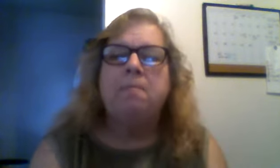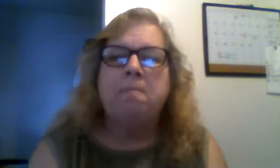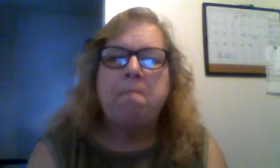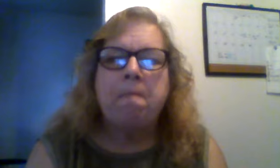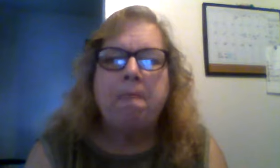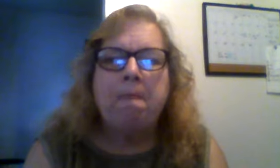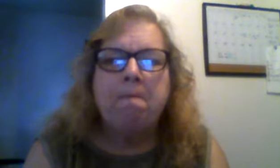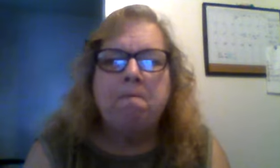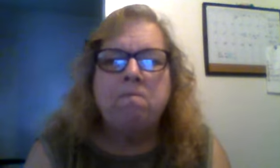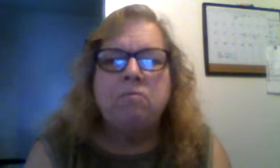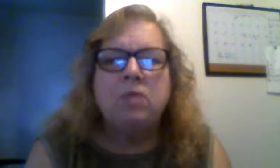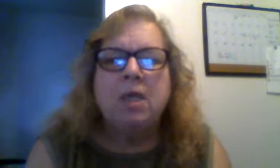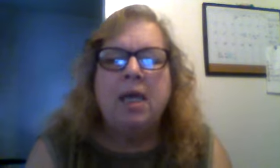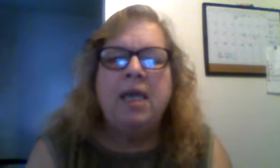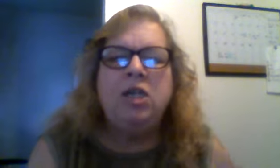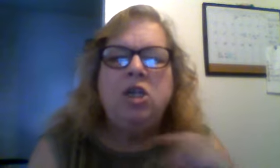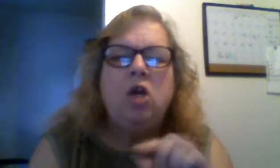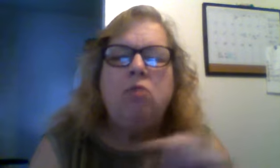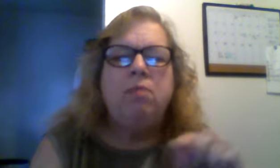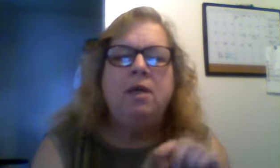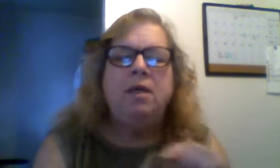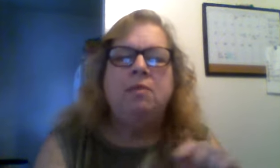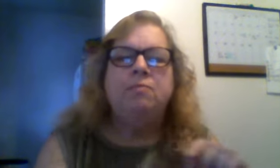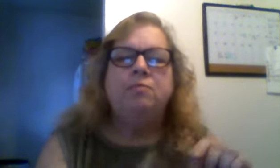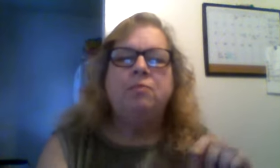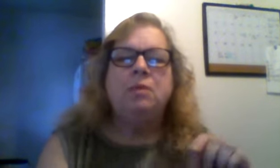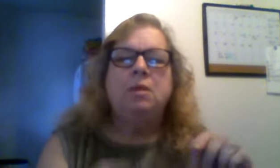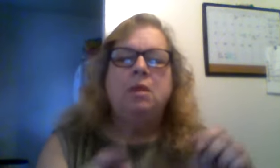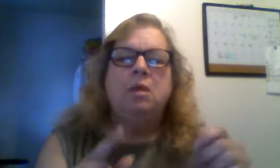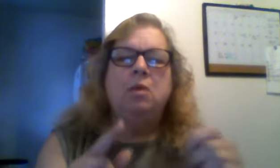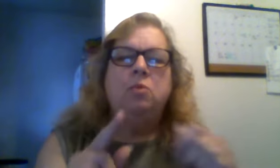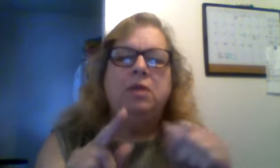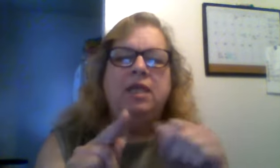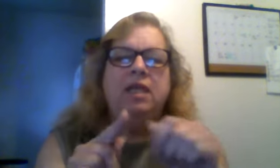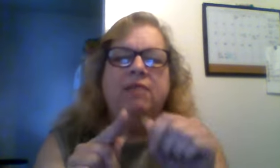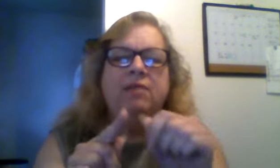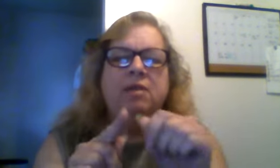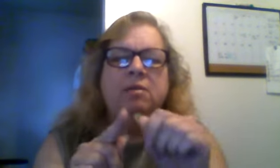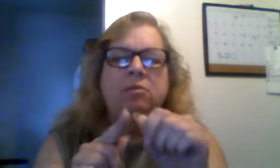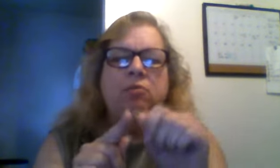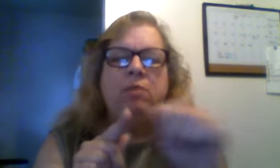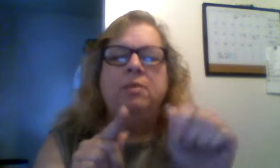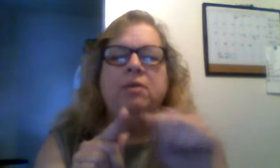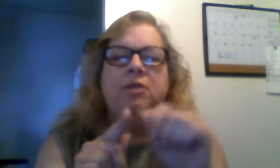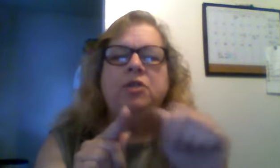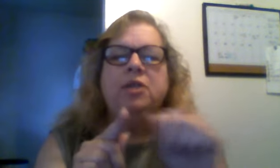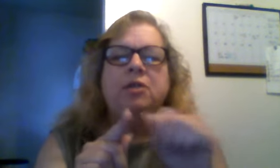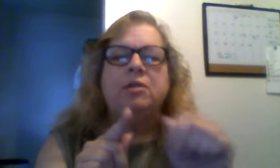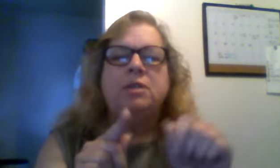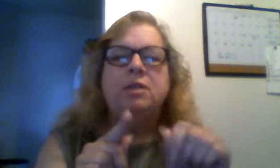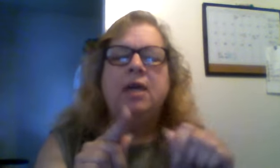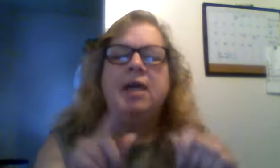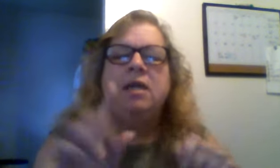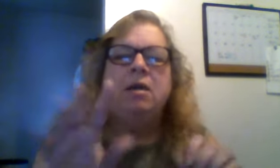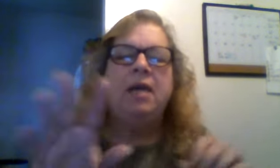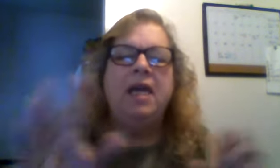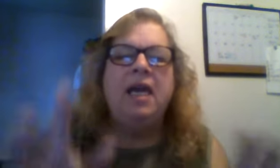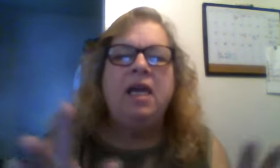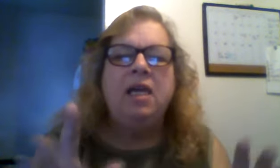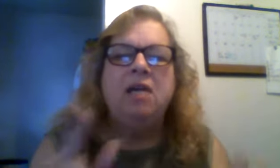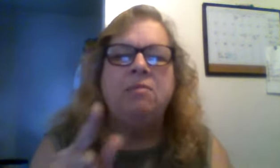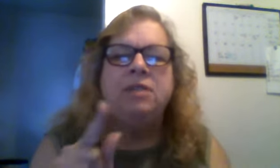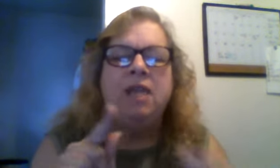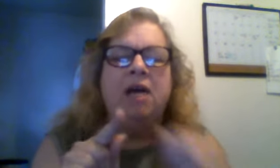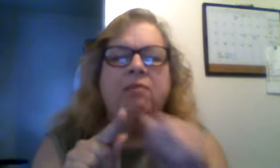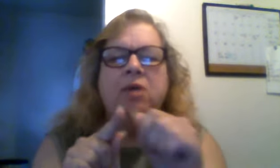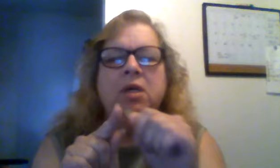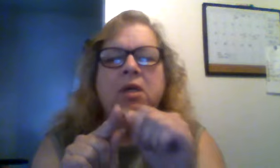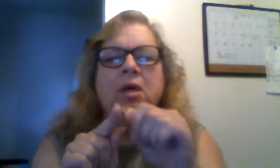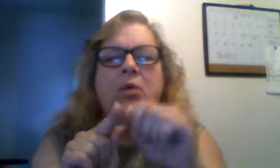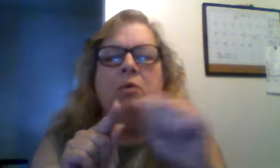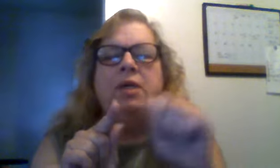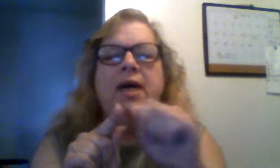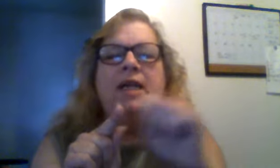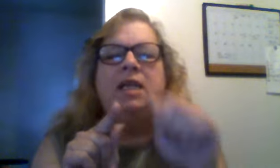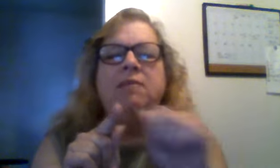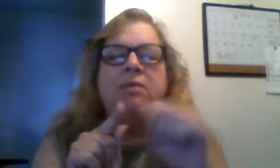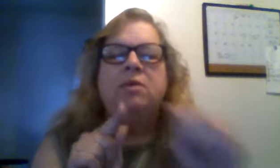and nobody would even remove the jiggers and that he himself would not even